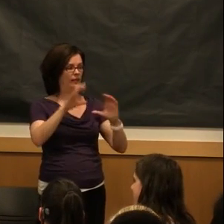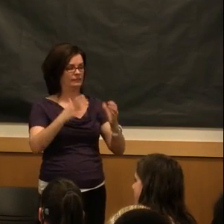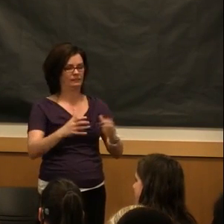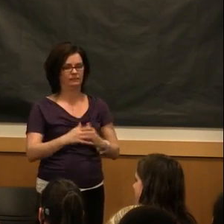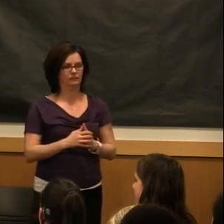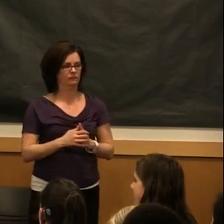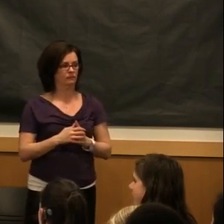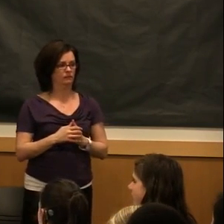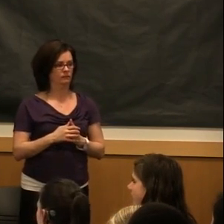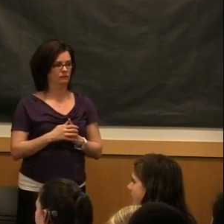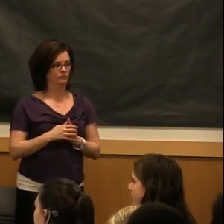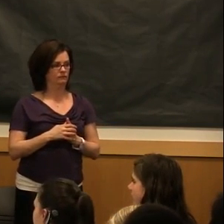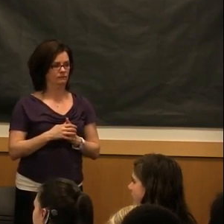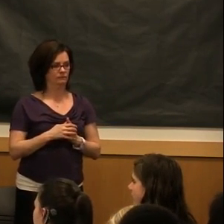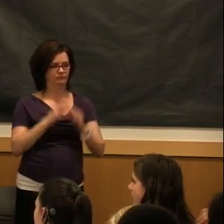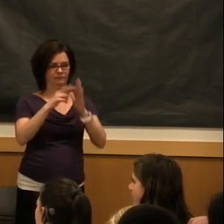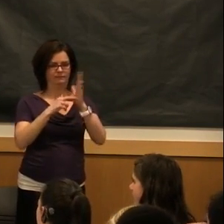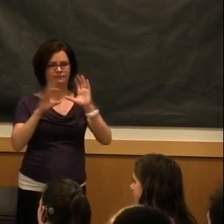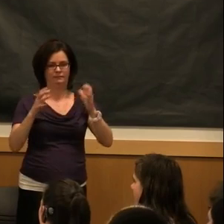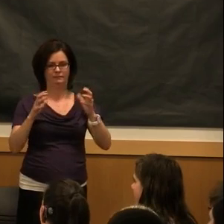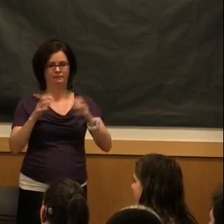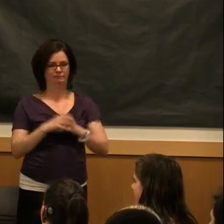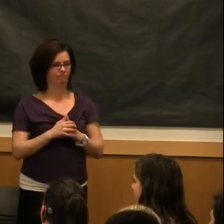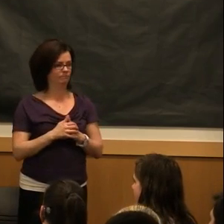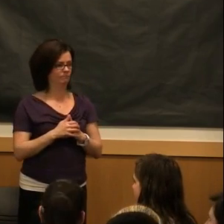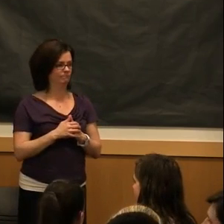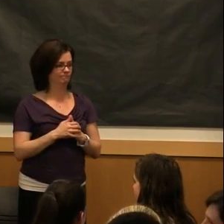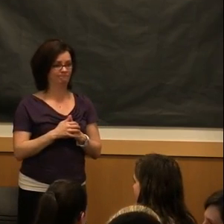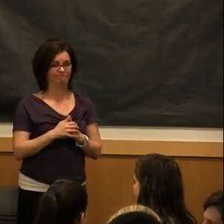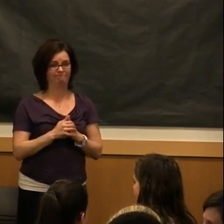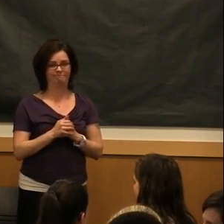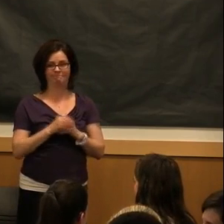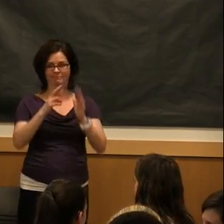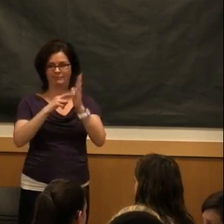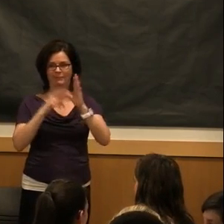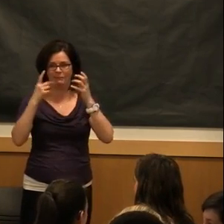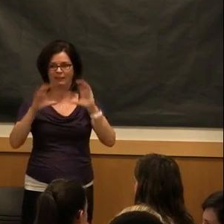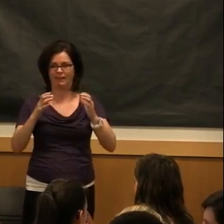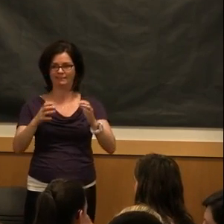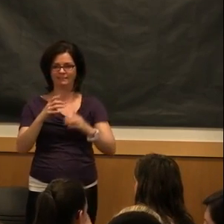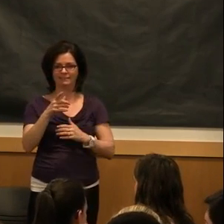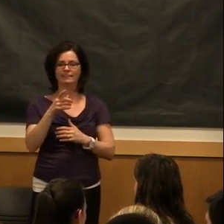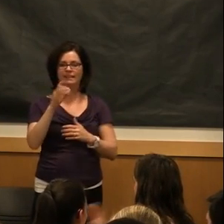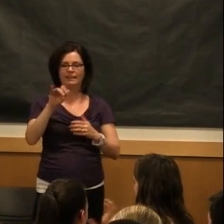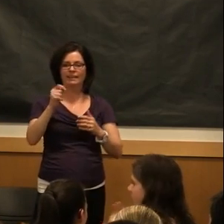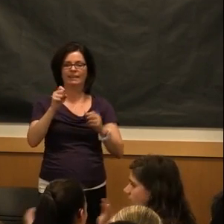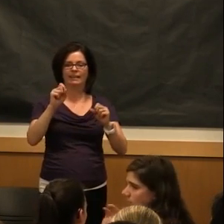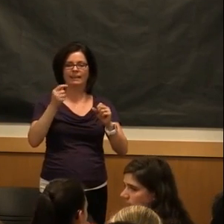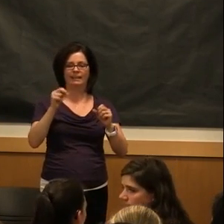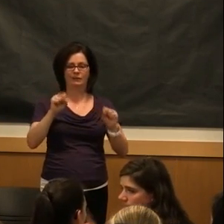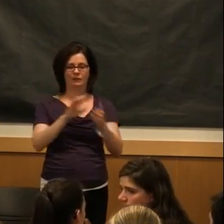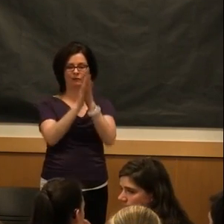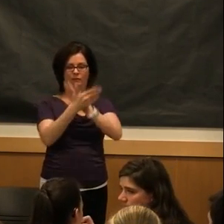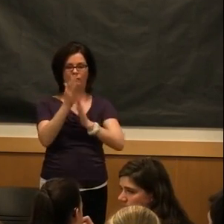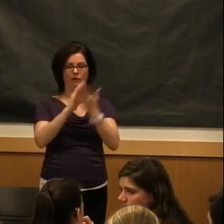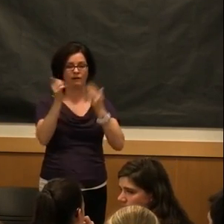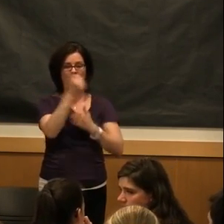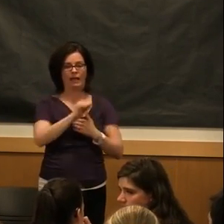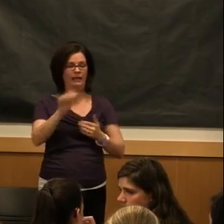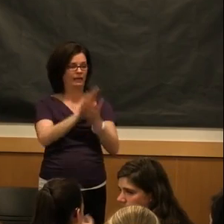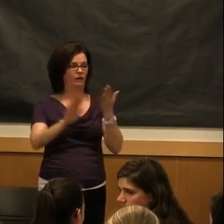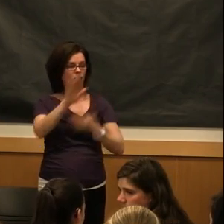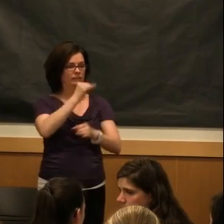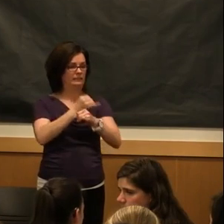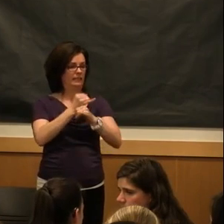And then you can become a part of any college campus that you